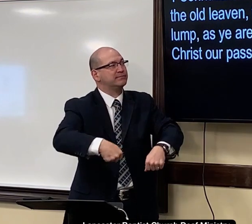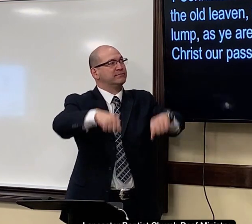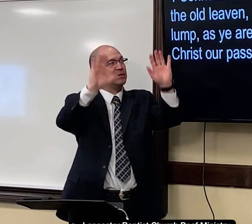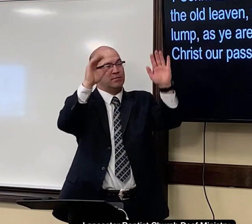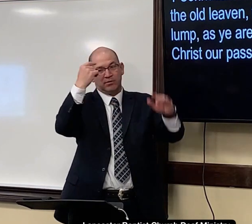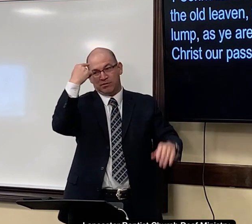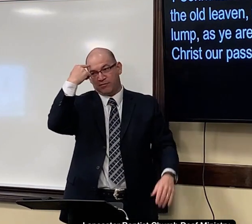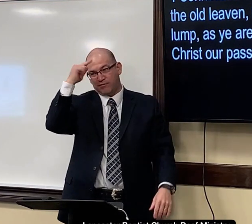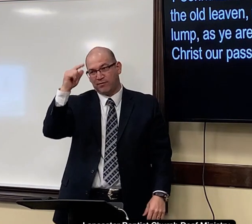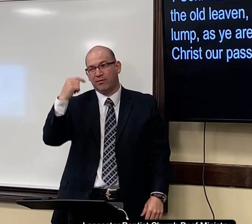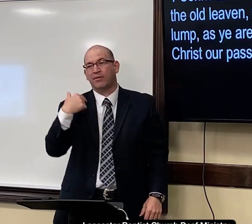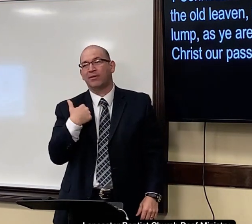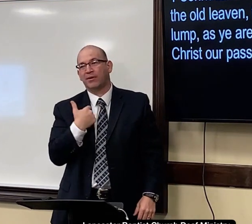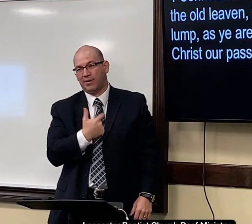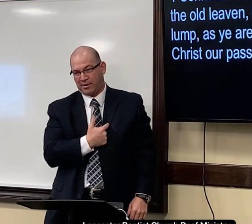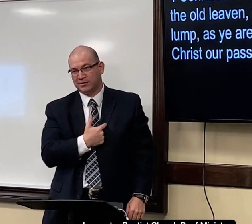is sacrificed for us